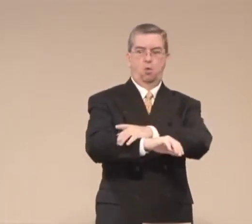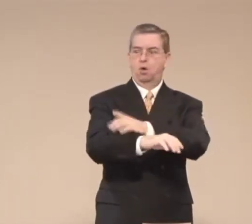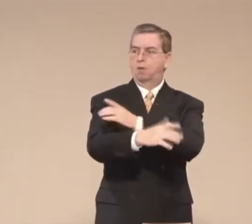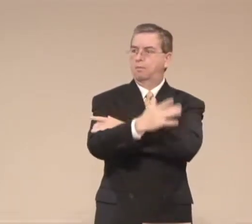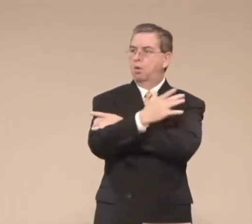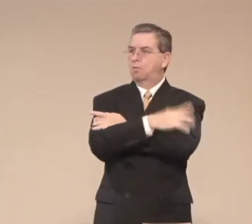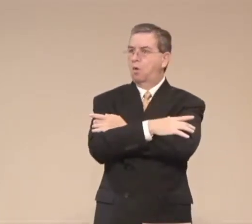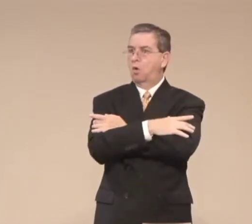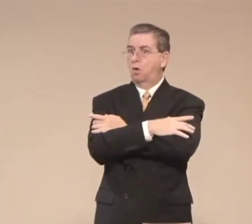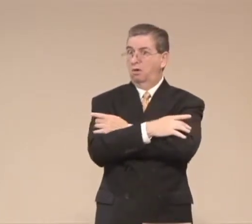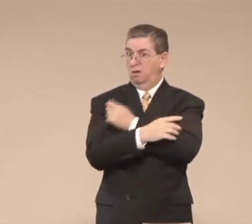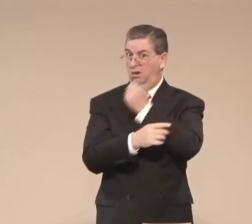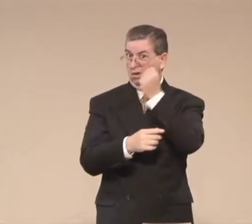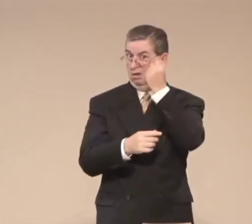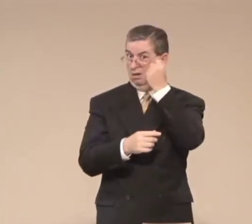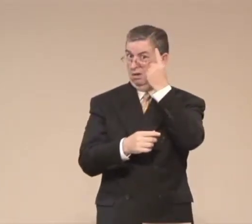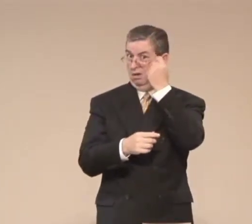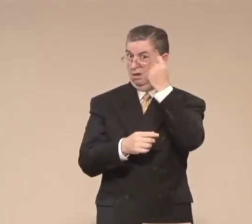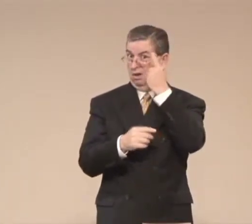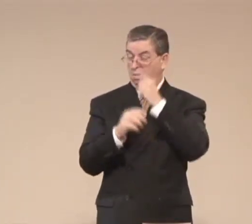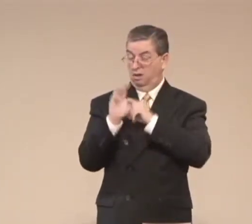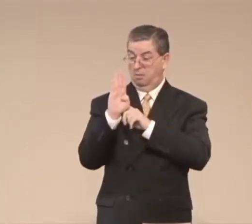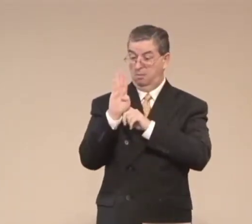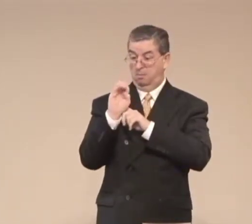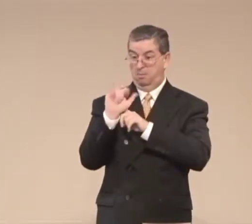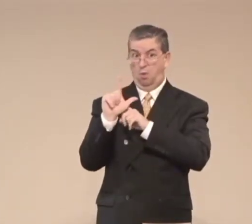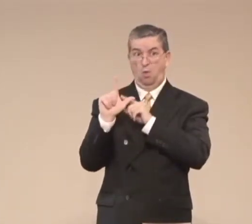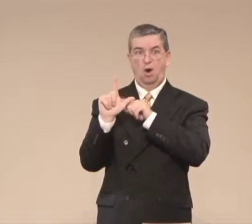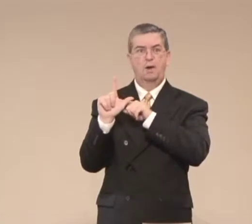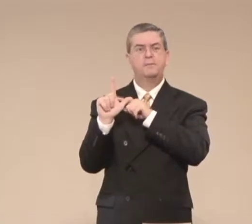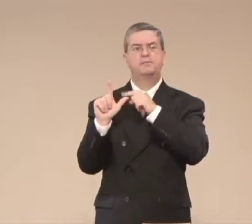He he didn't even put oil on his body.